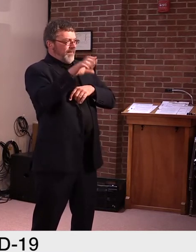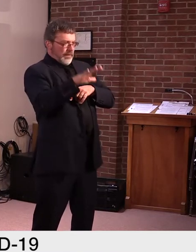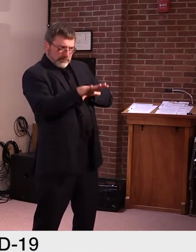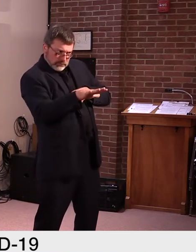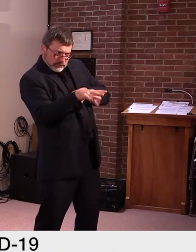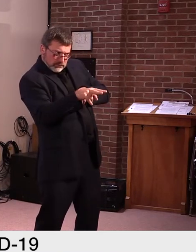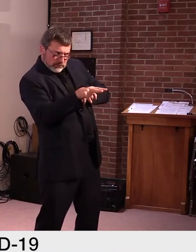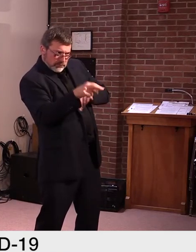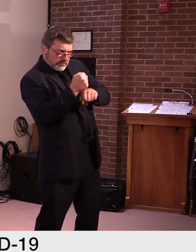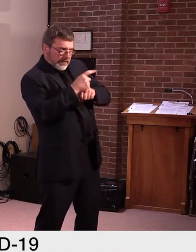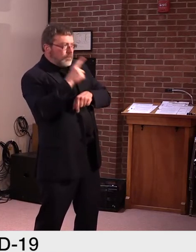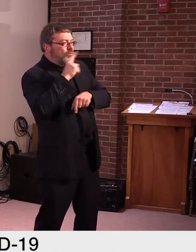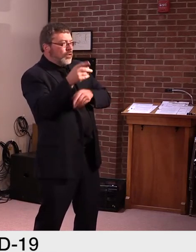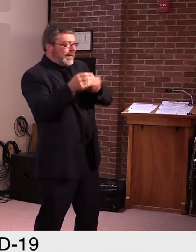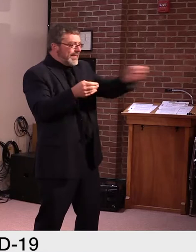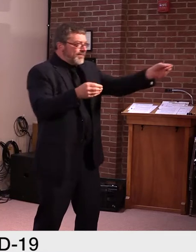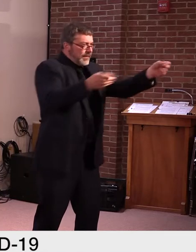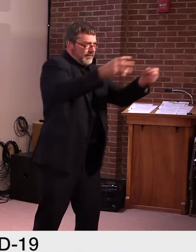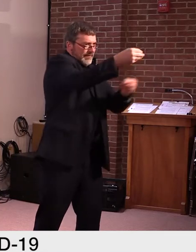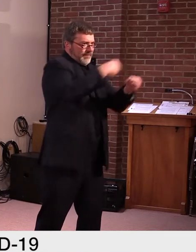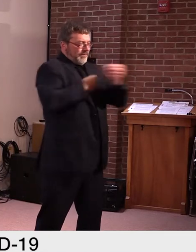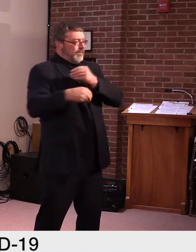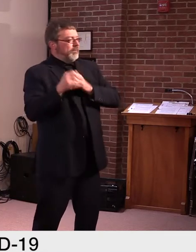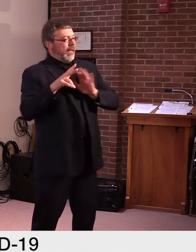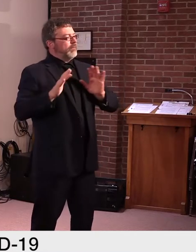that have not tested positive down there.